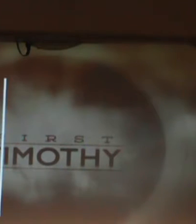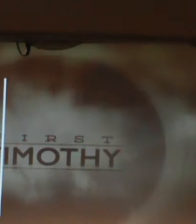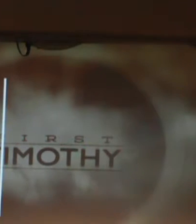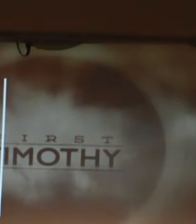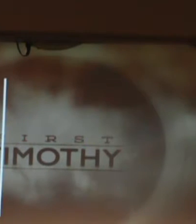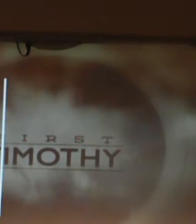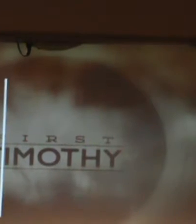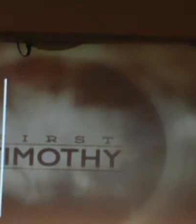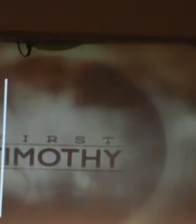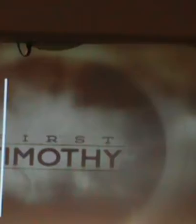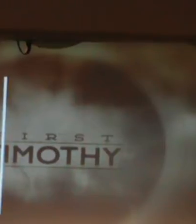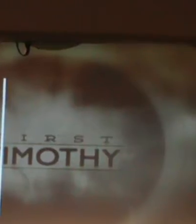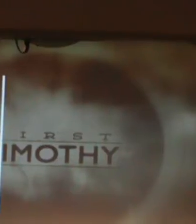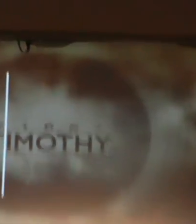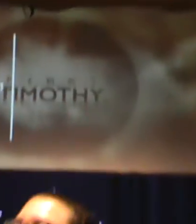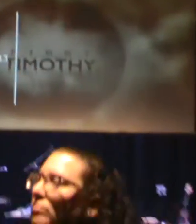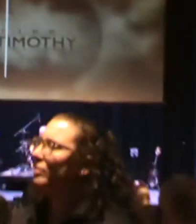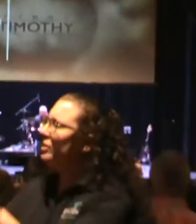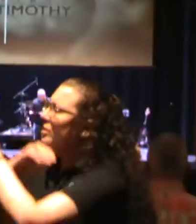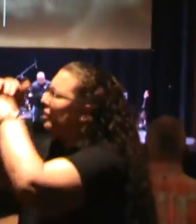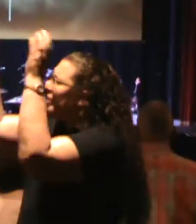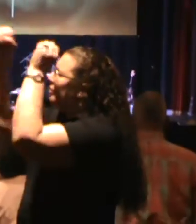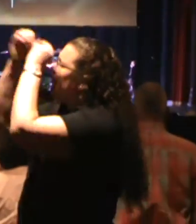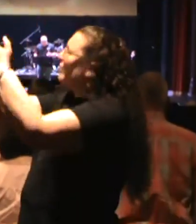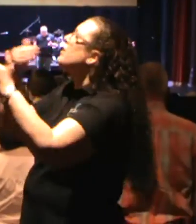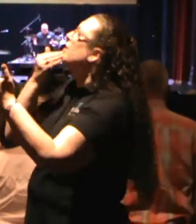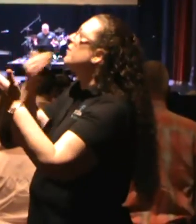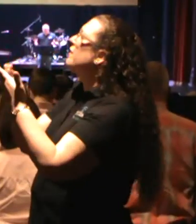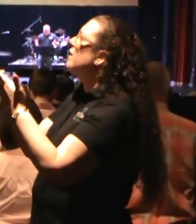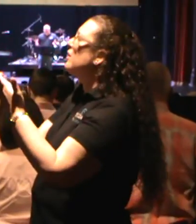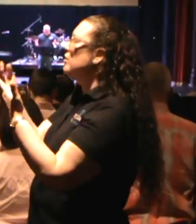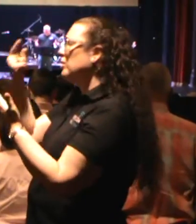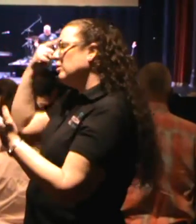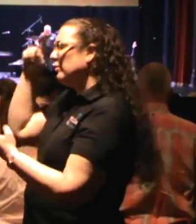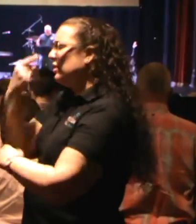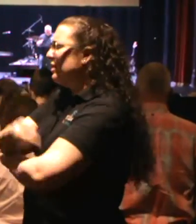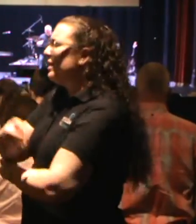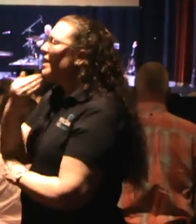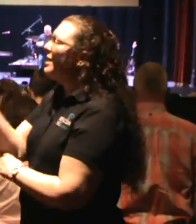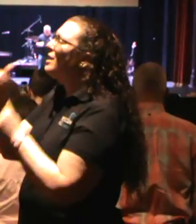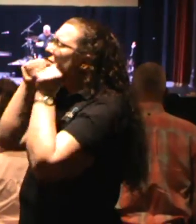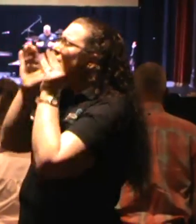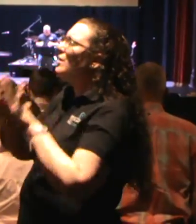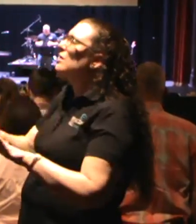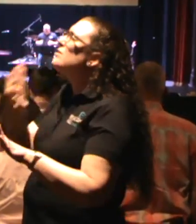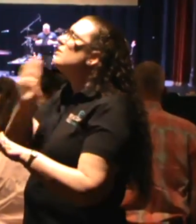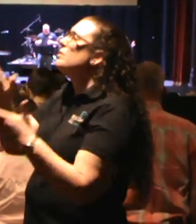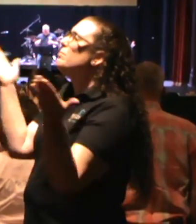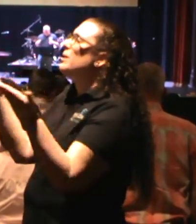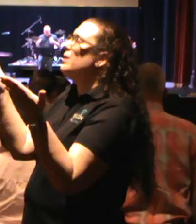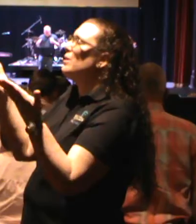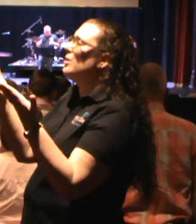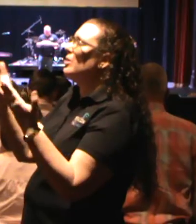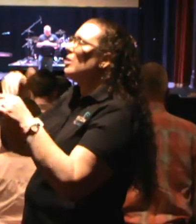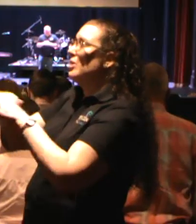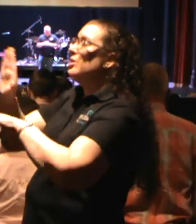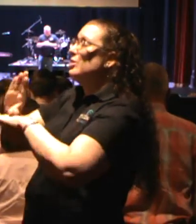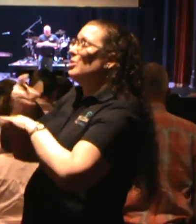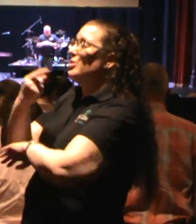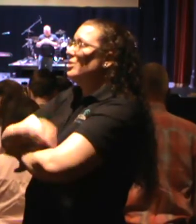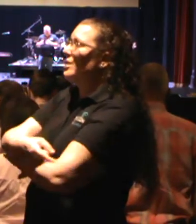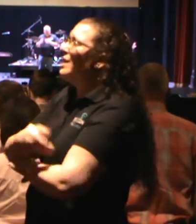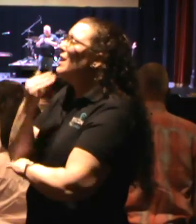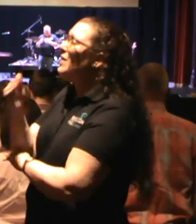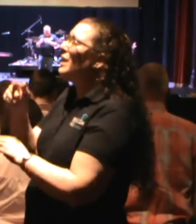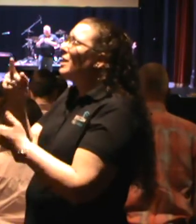Dear Heavenly Father, we thank you. We praise you for today. We thank you for the blessings of being able to be in the house of the Lord. Lord, I thank you for